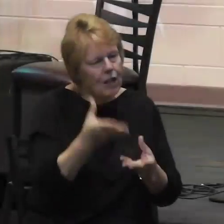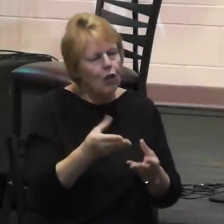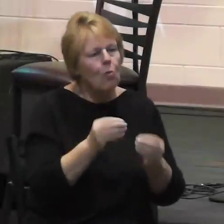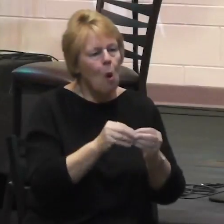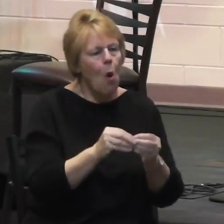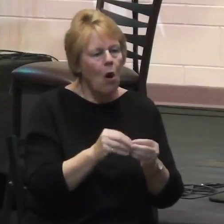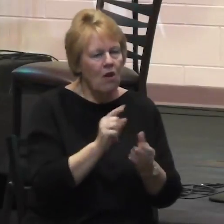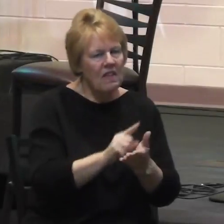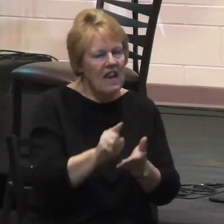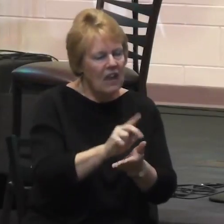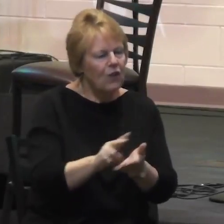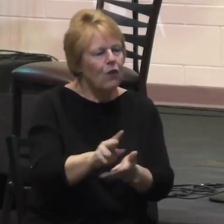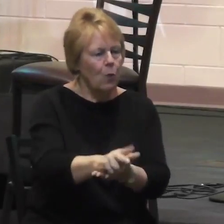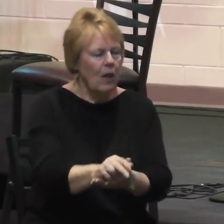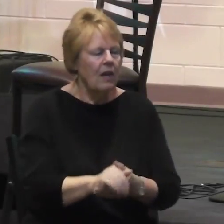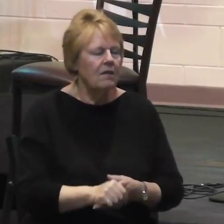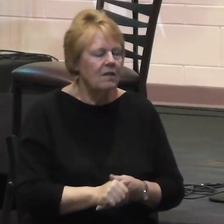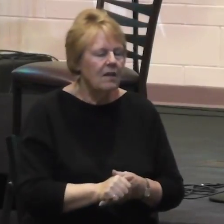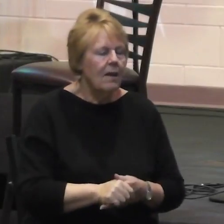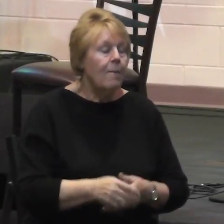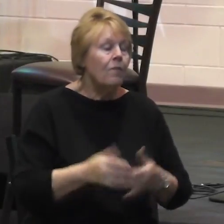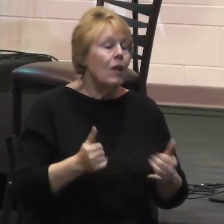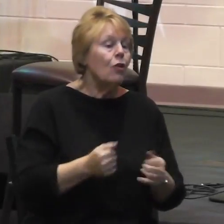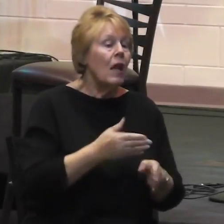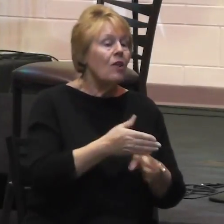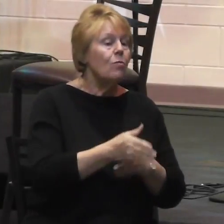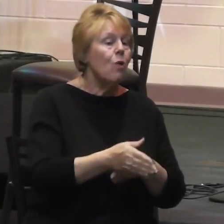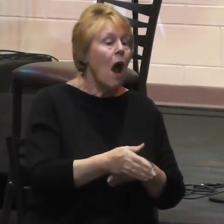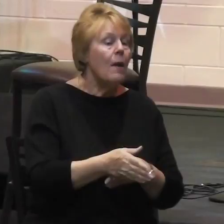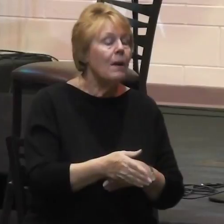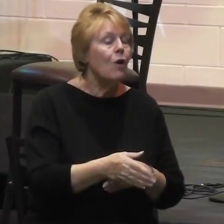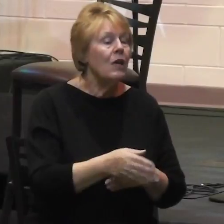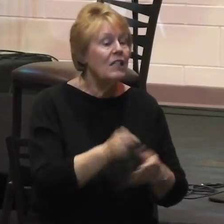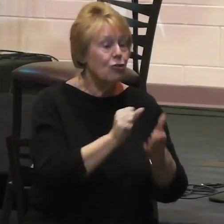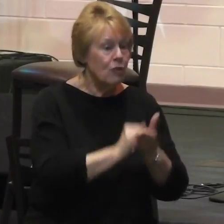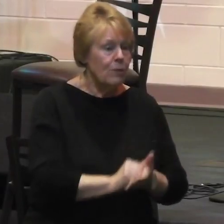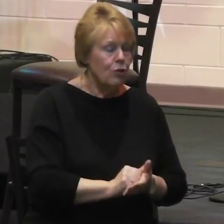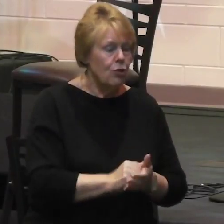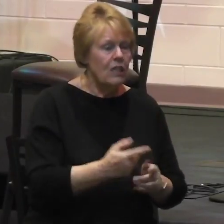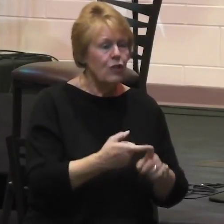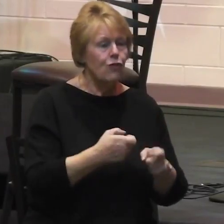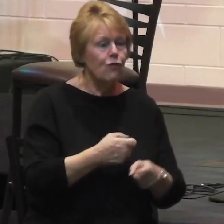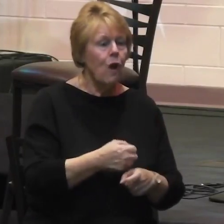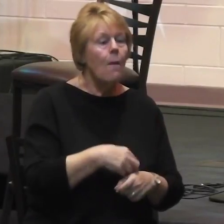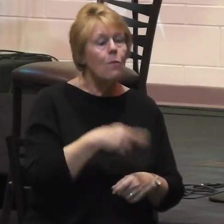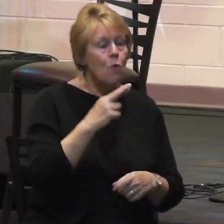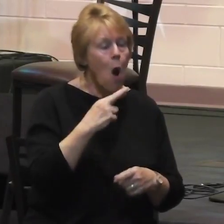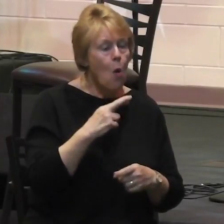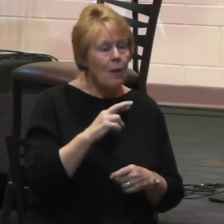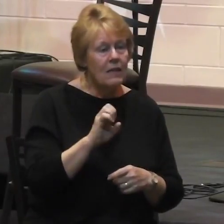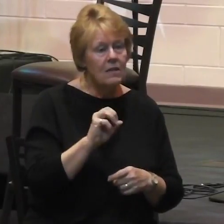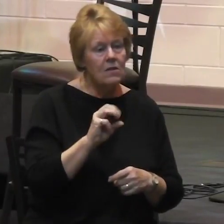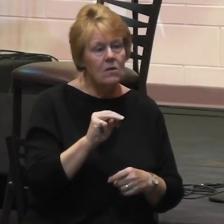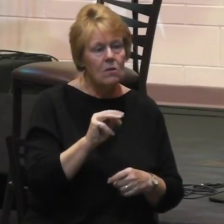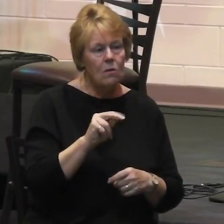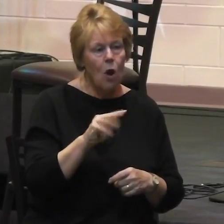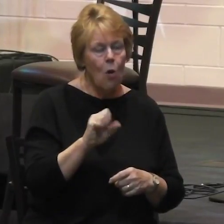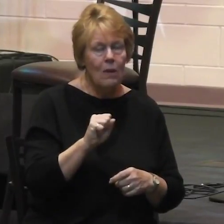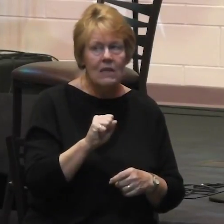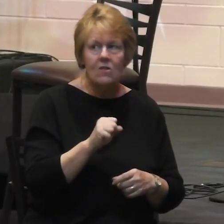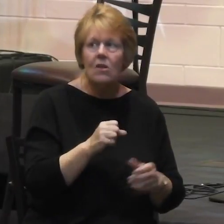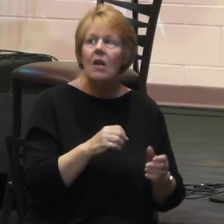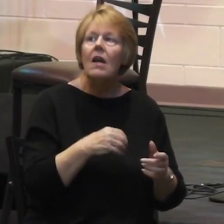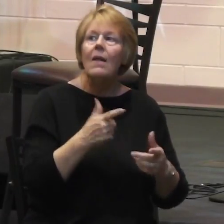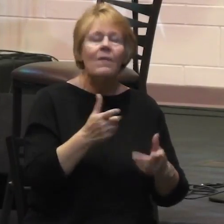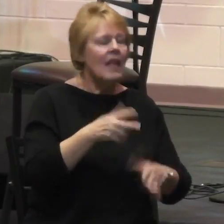Today's primary scripture is from Romans chapter 12, and we have that on the screen. I'd invite you, would you to, let's